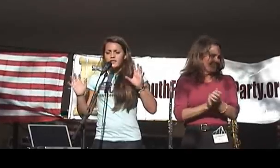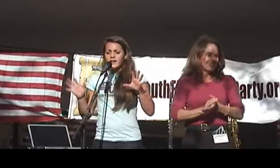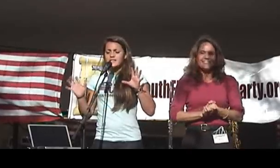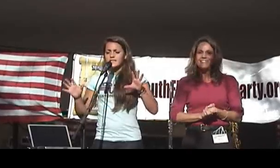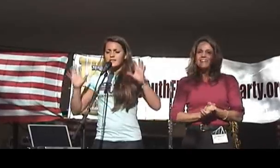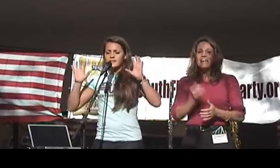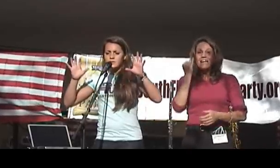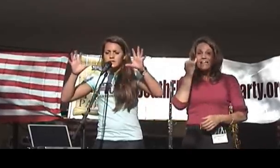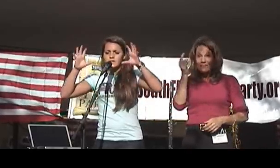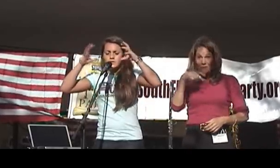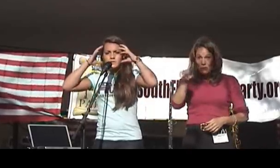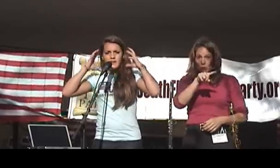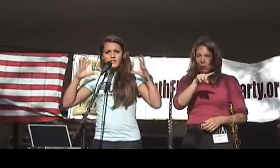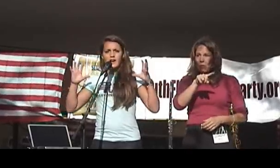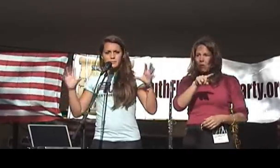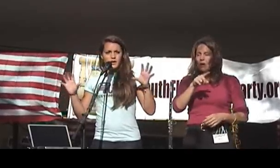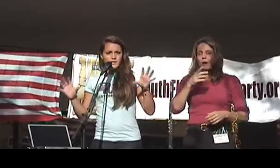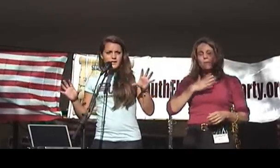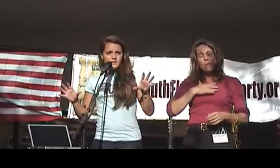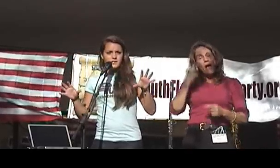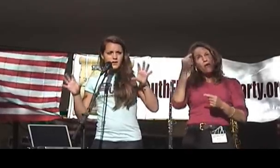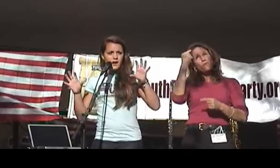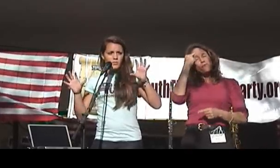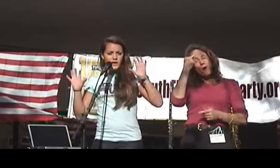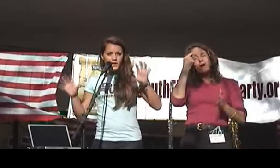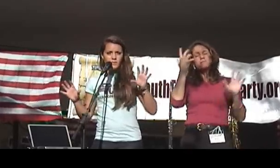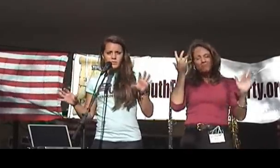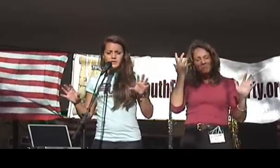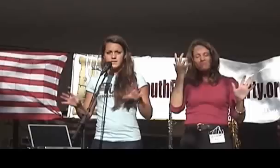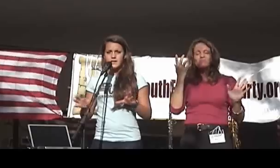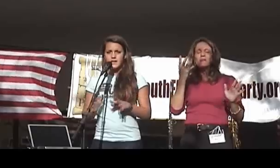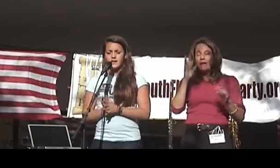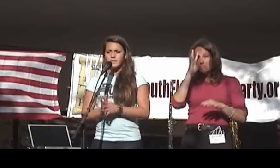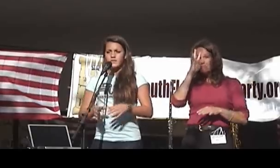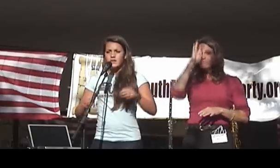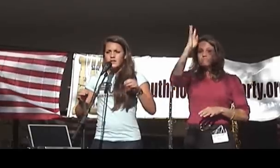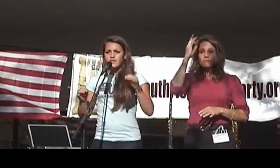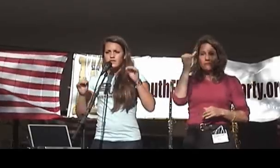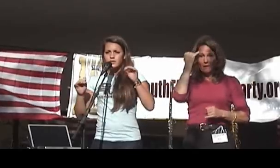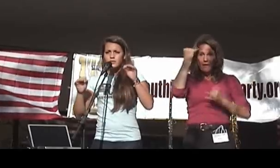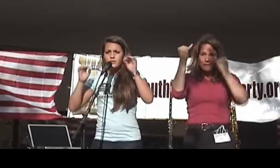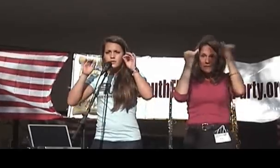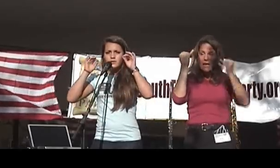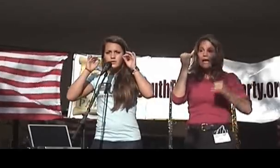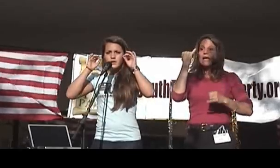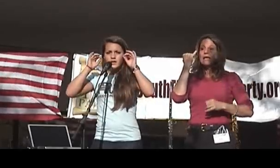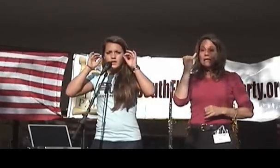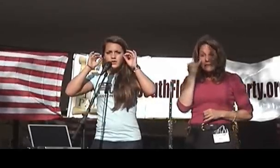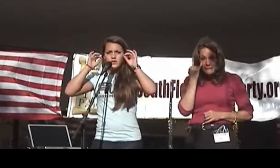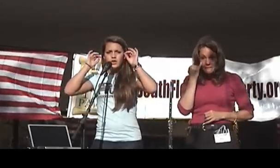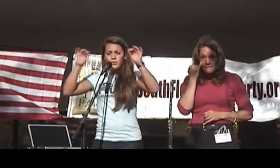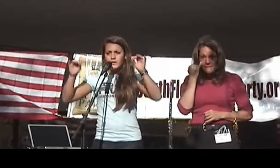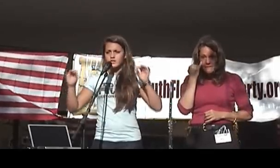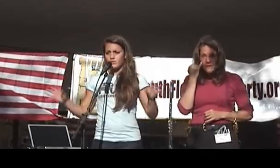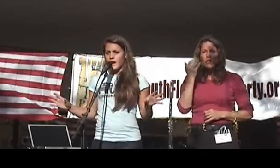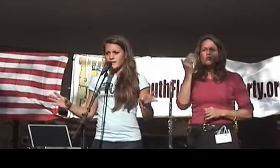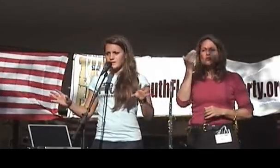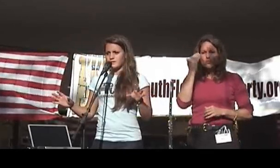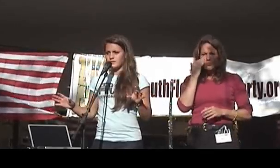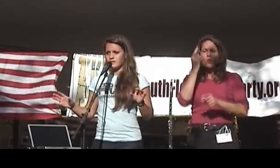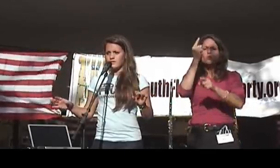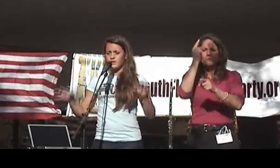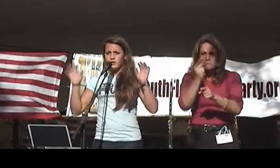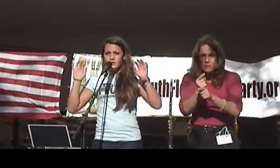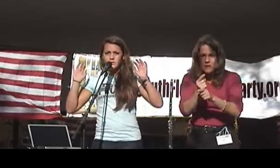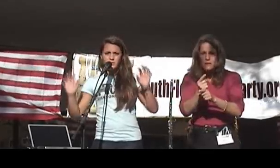If you guys, this was my thought process when I came up with this idea. If you know what is right,